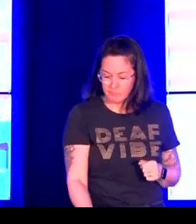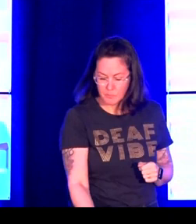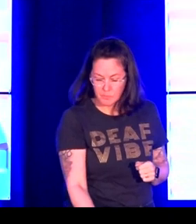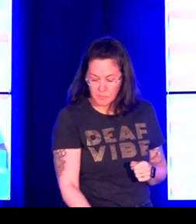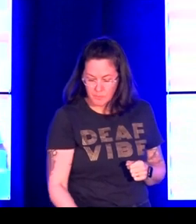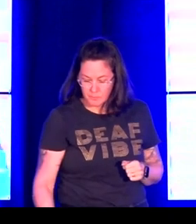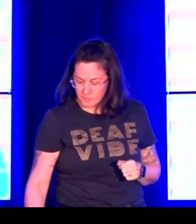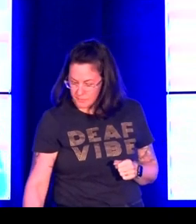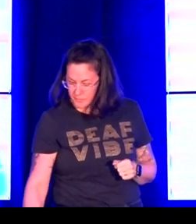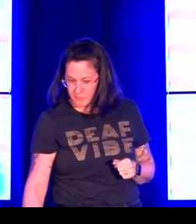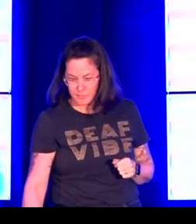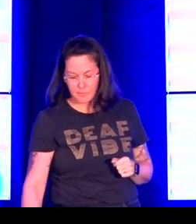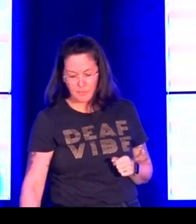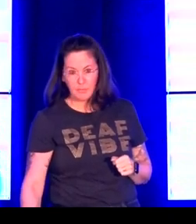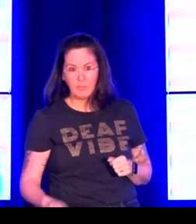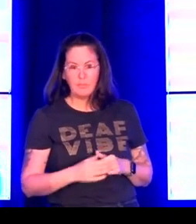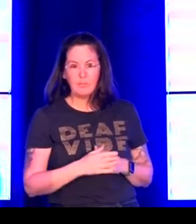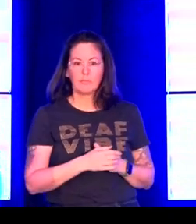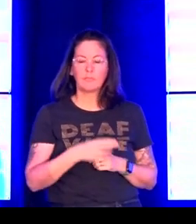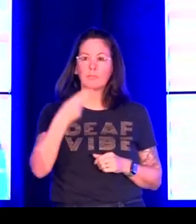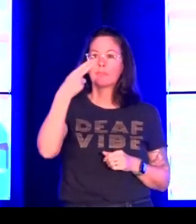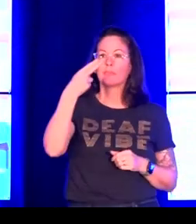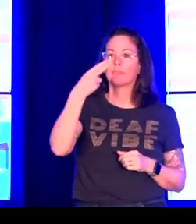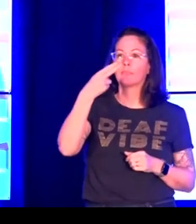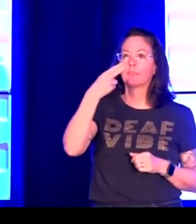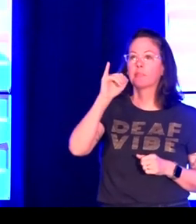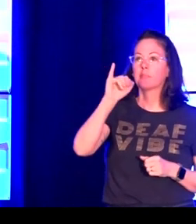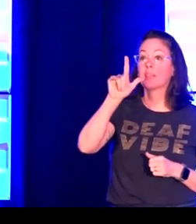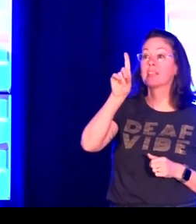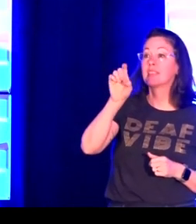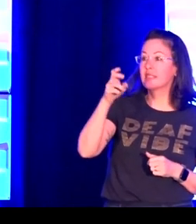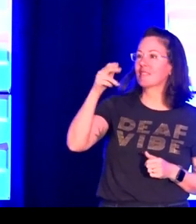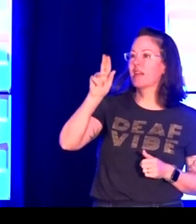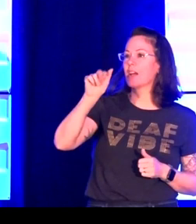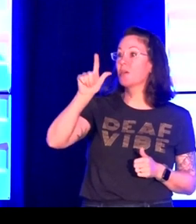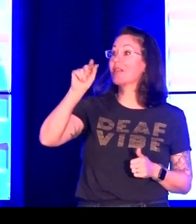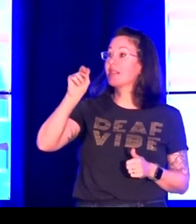users, which excludes black ASL and other varieties of our languages.